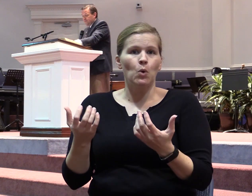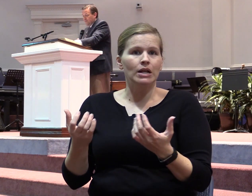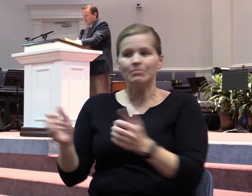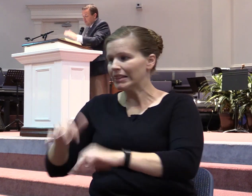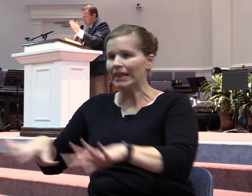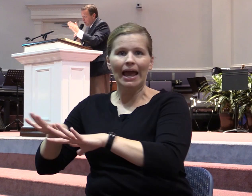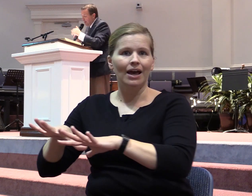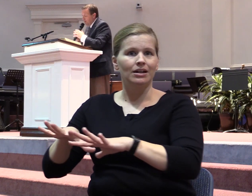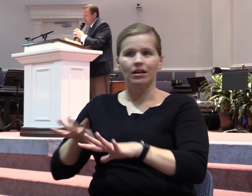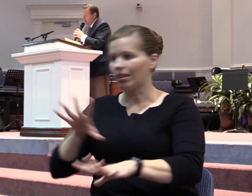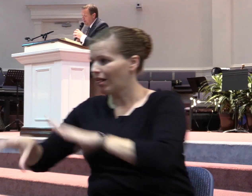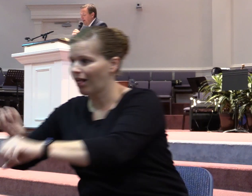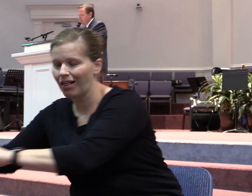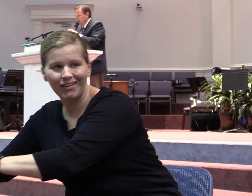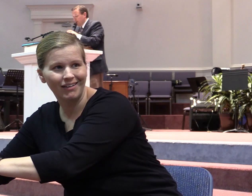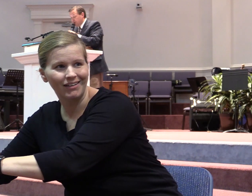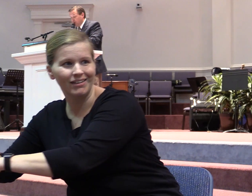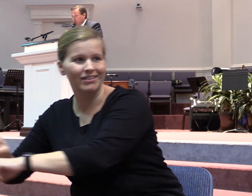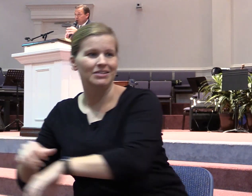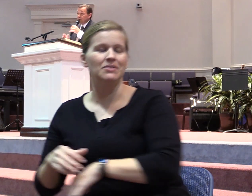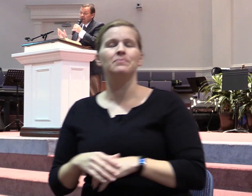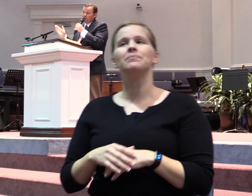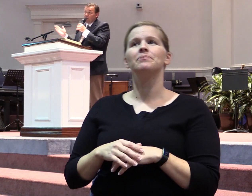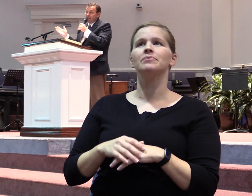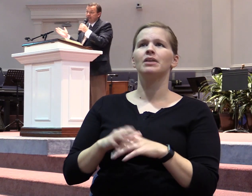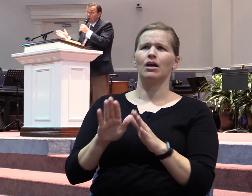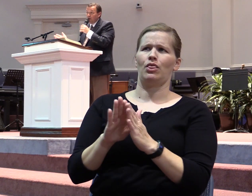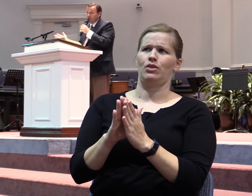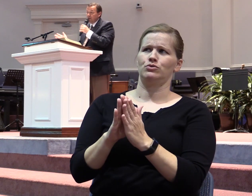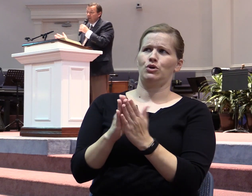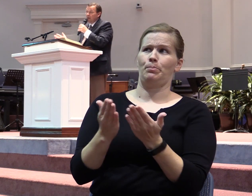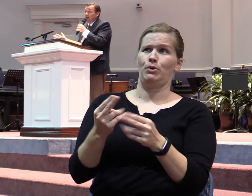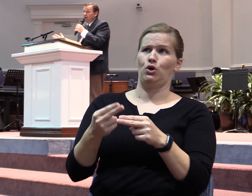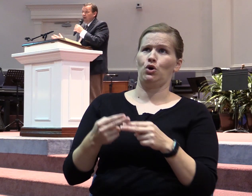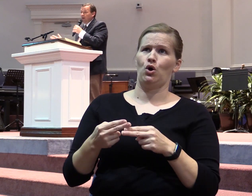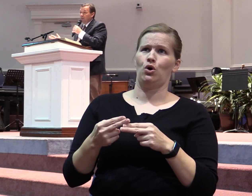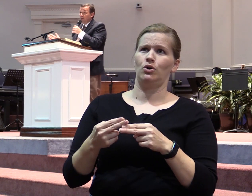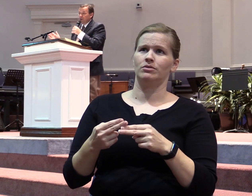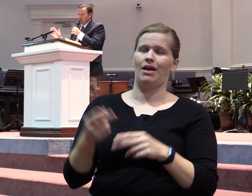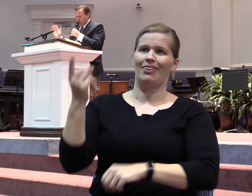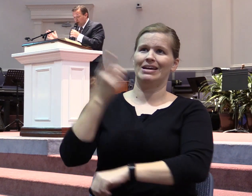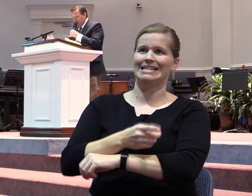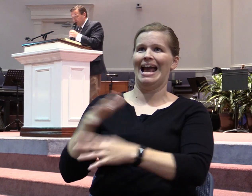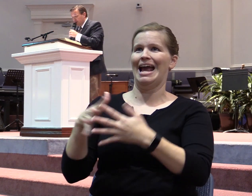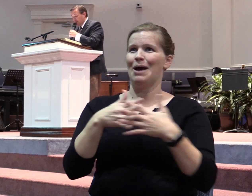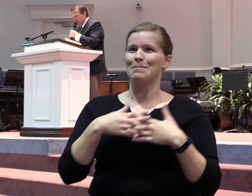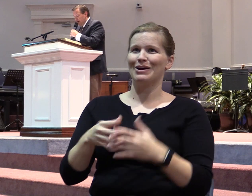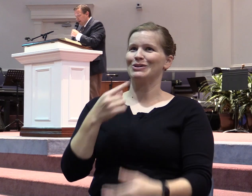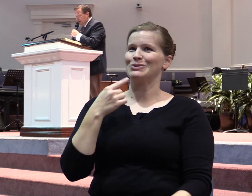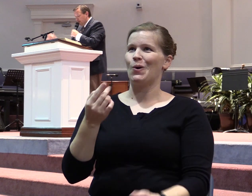There's a little book out there called The Day America Told the Truth. I don't know when that day was. There's a book out there and it has